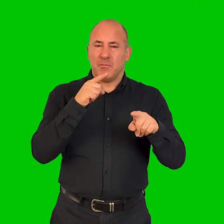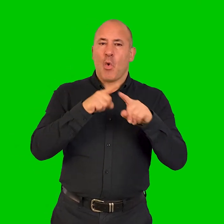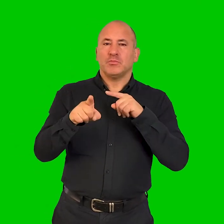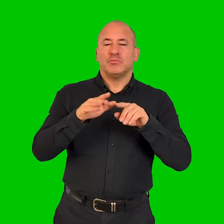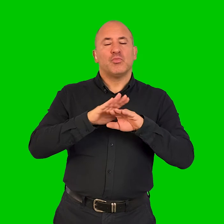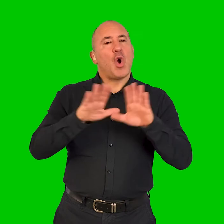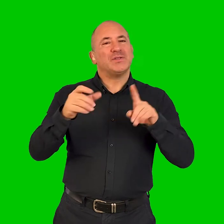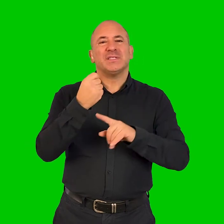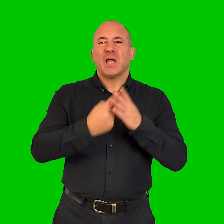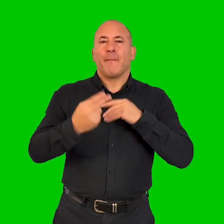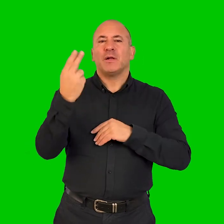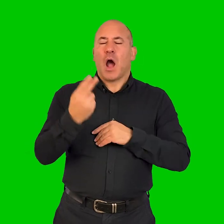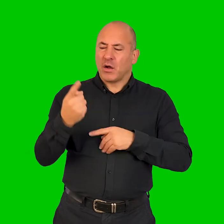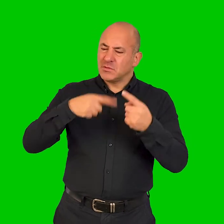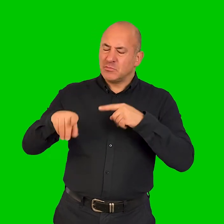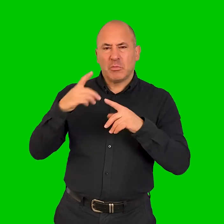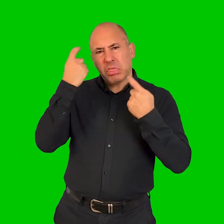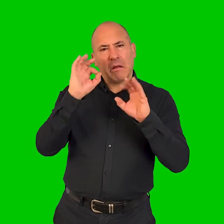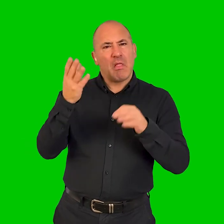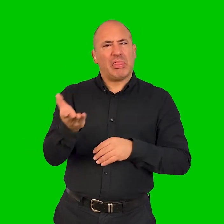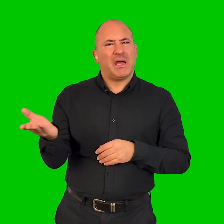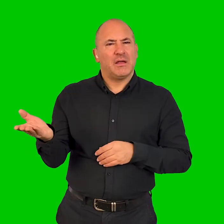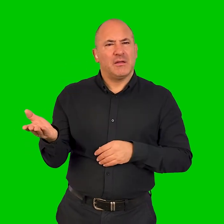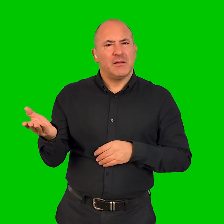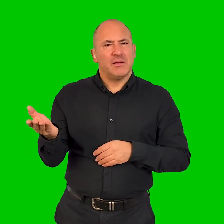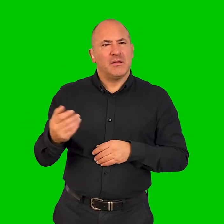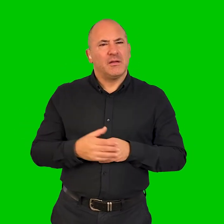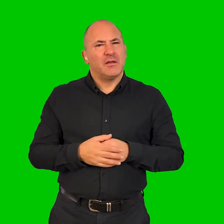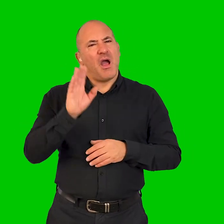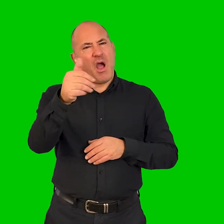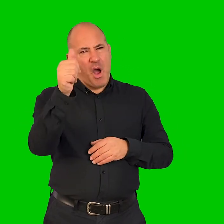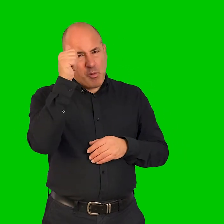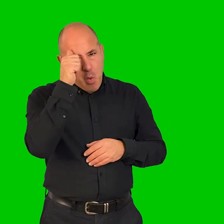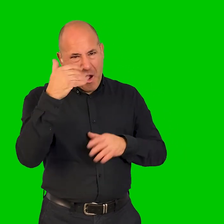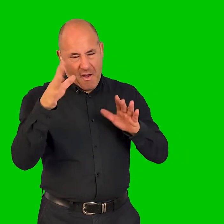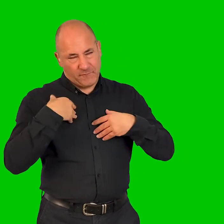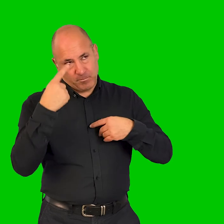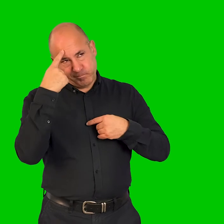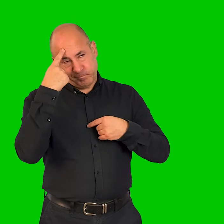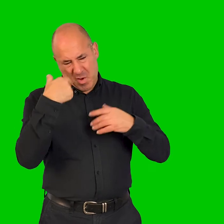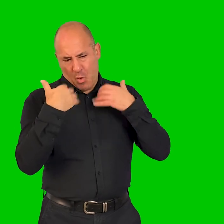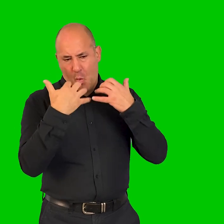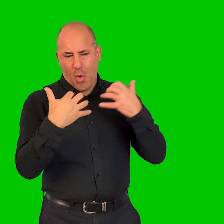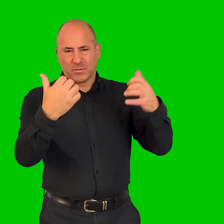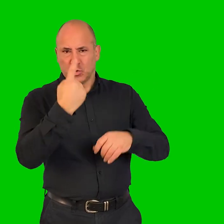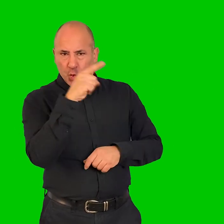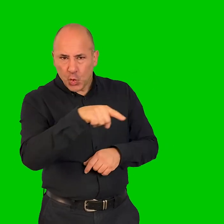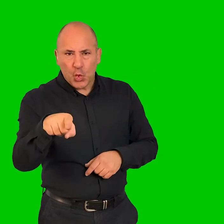in a way that most non-disabled artists don't have to. And I know we all have to think about our audiences and stuff,